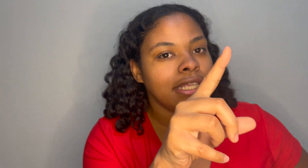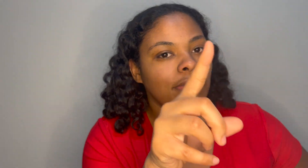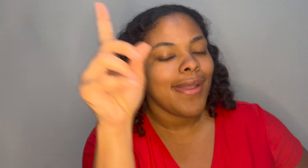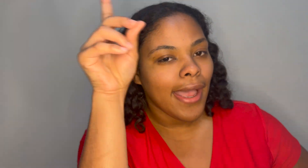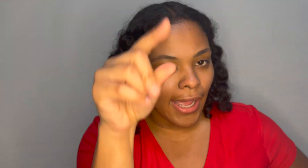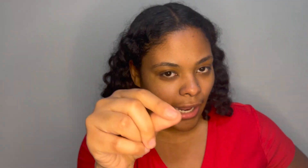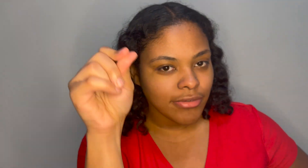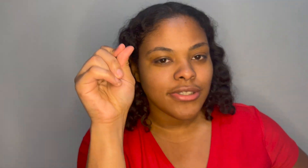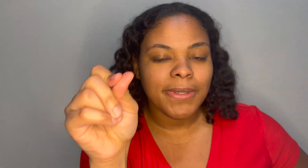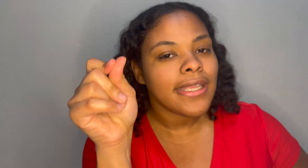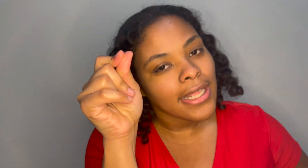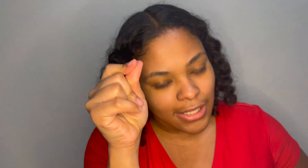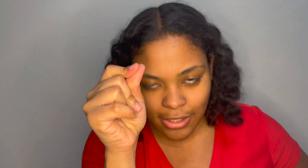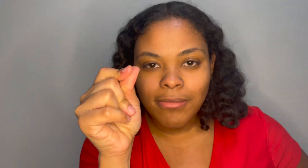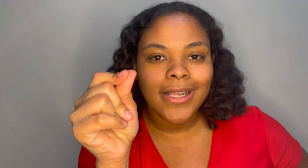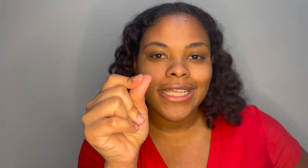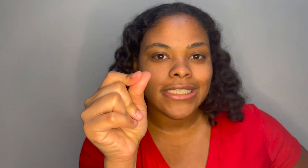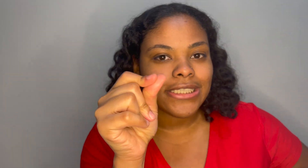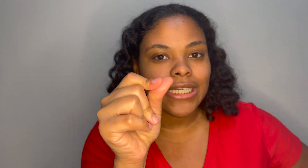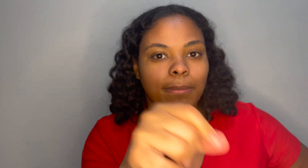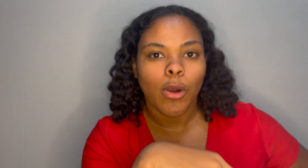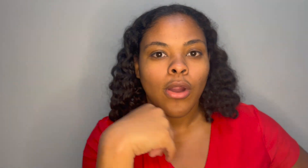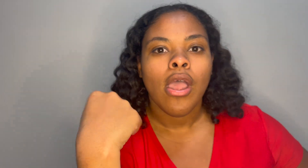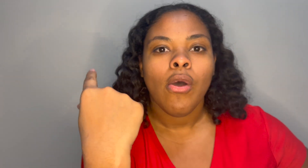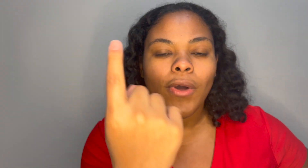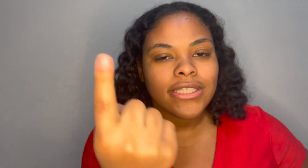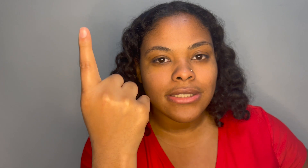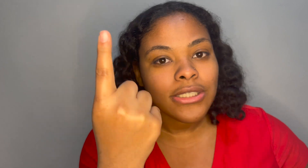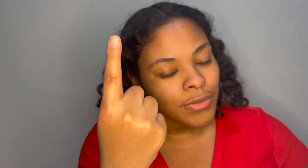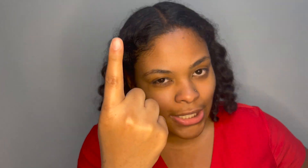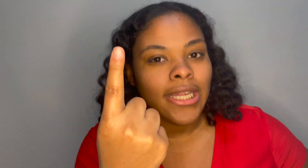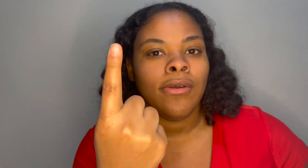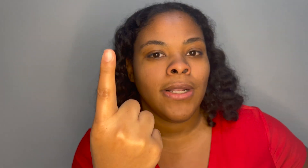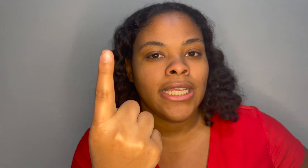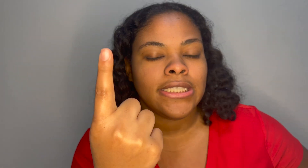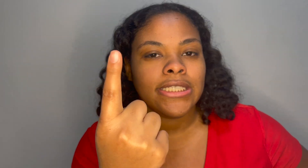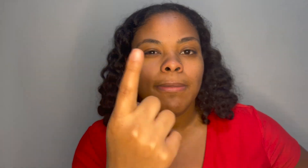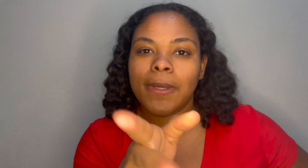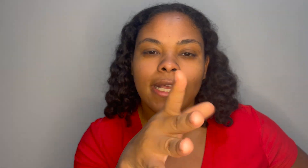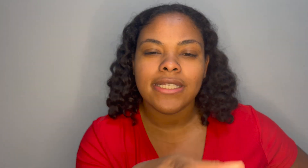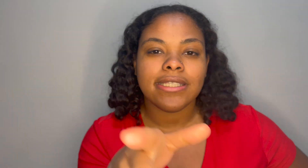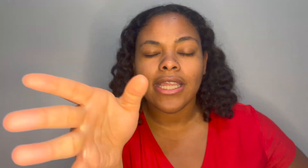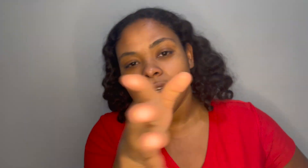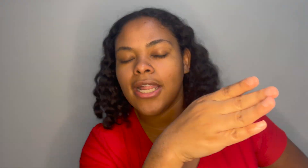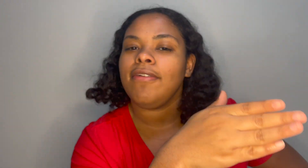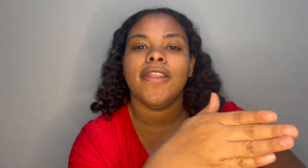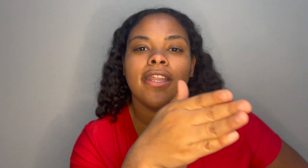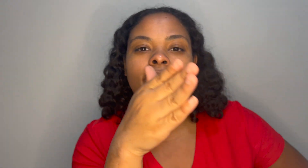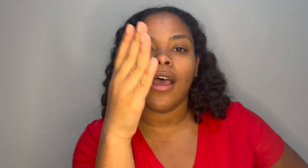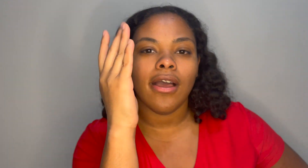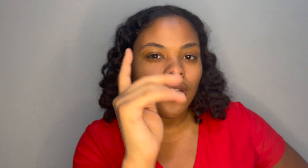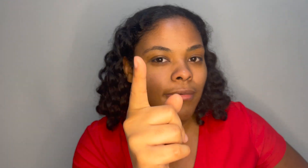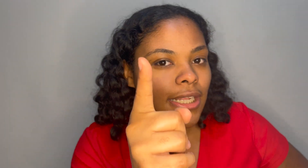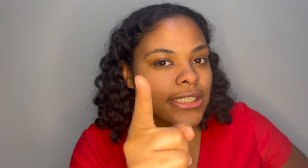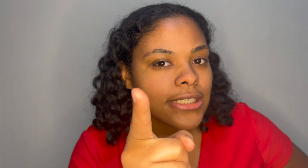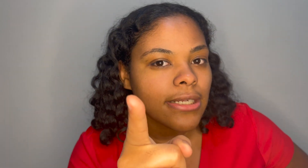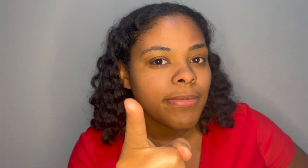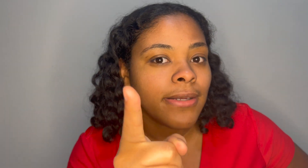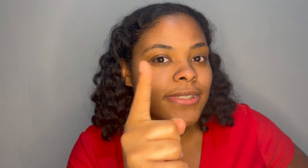you how to be in a good relationship or what you need in a relationship because they're not even in a good relationship themselves